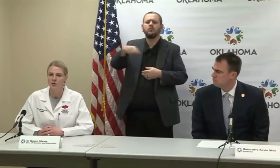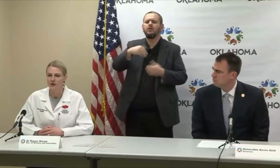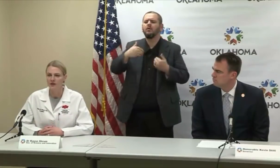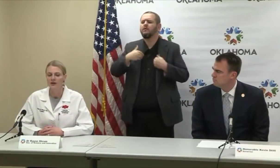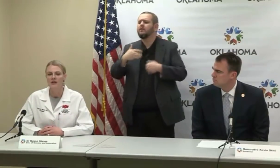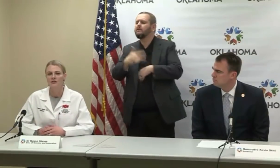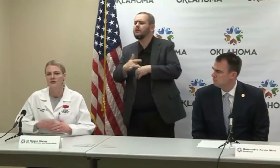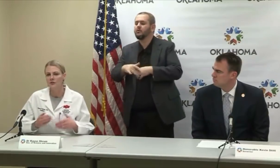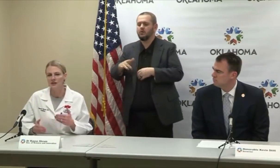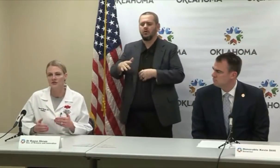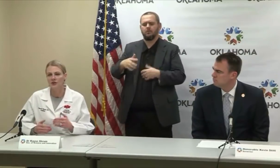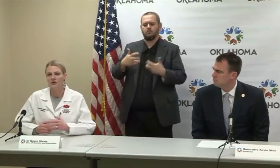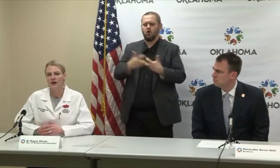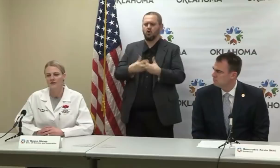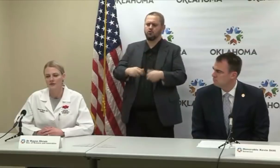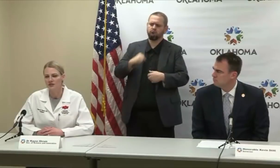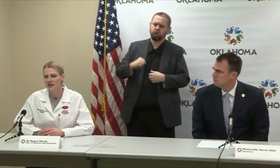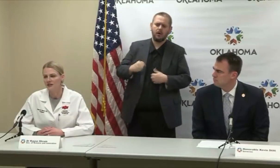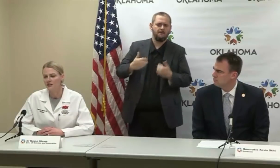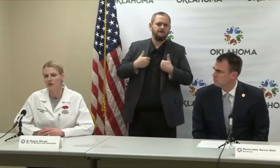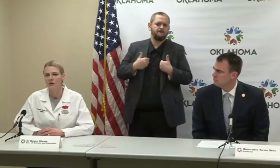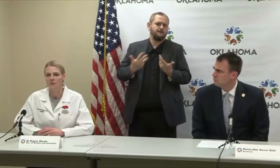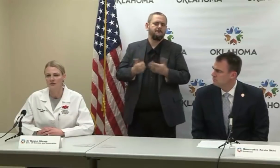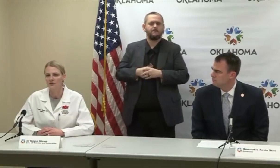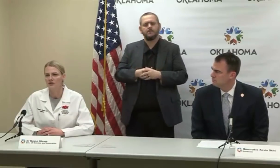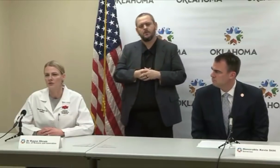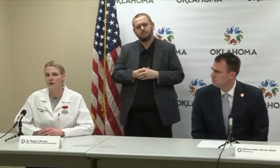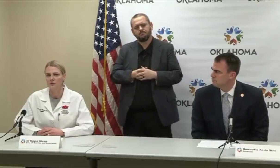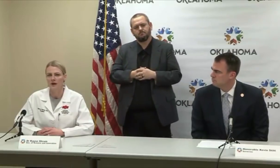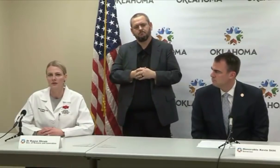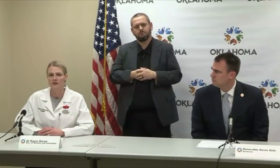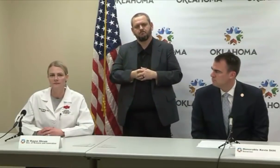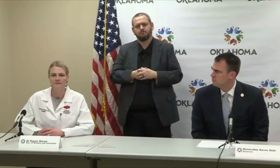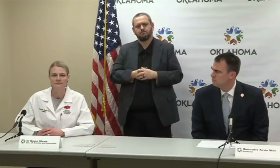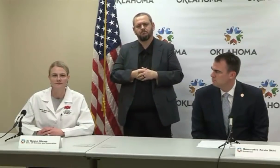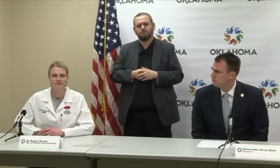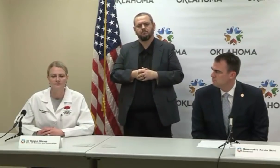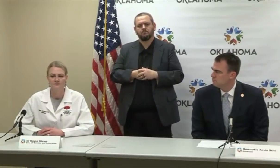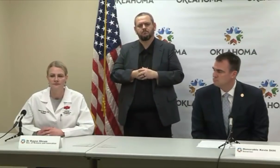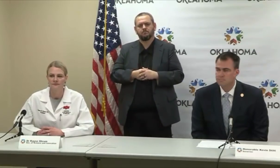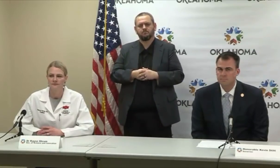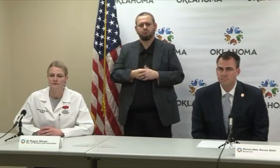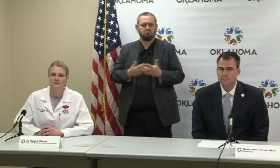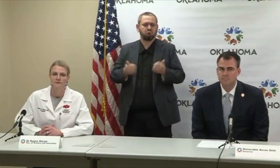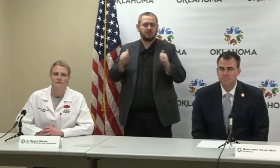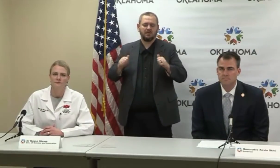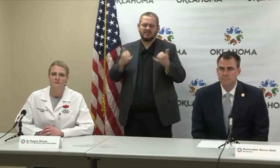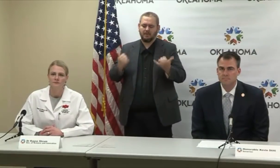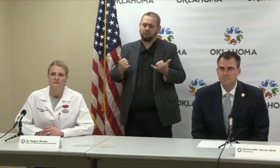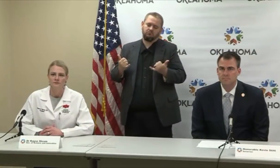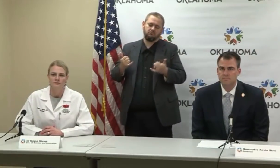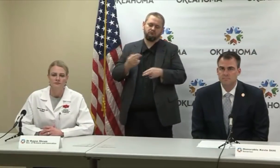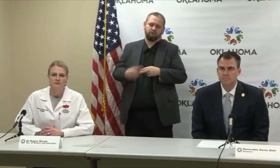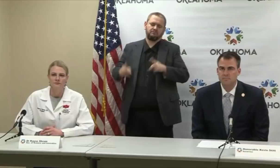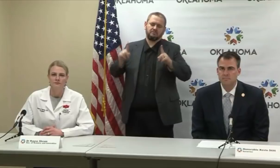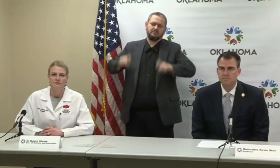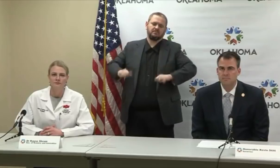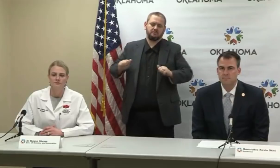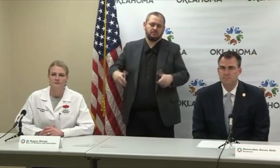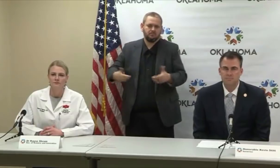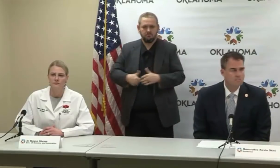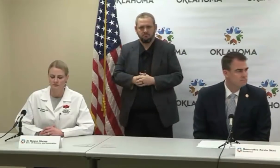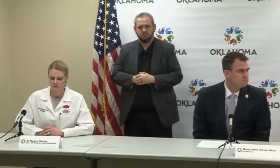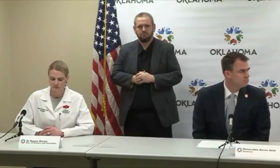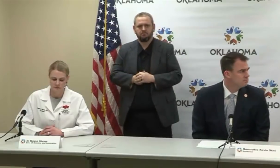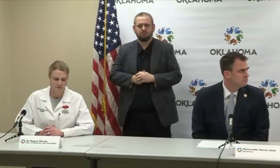the state quicker so that we can turn around those tests to Oklahomans within 24 hours. Trace Savage, you can ask